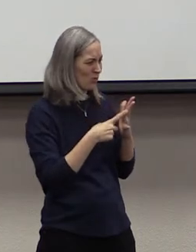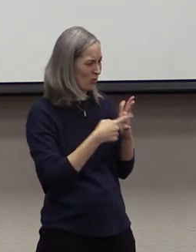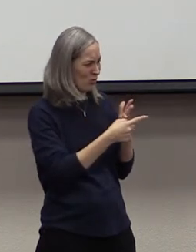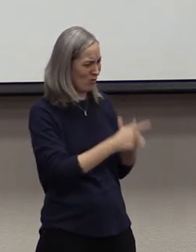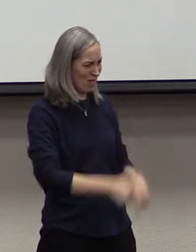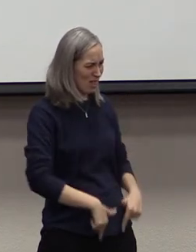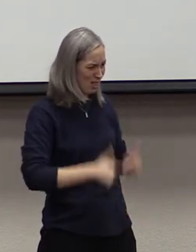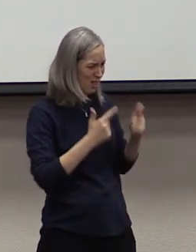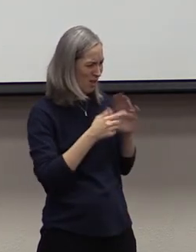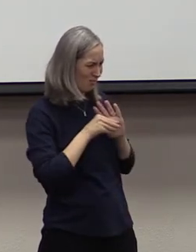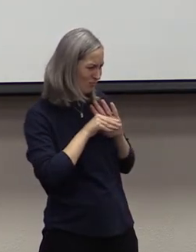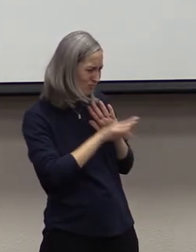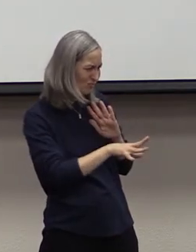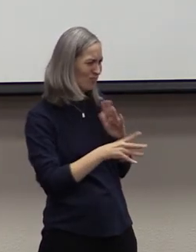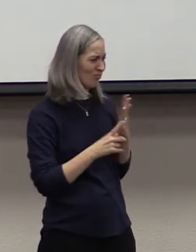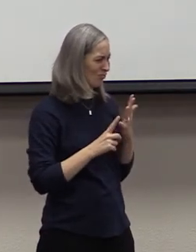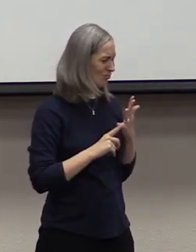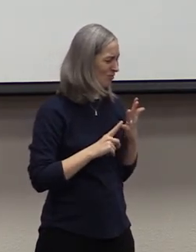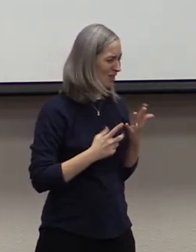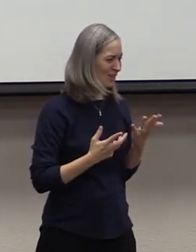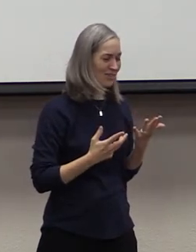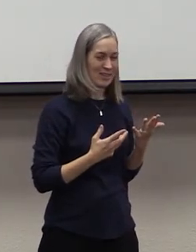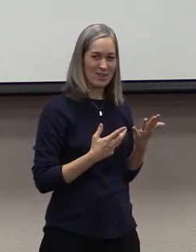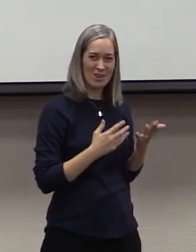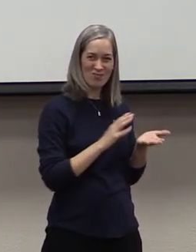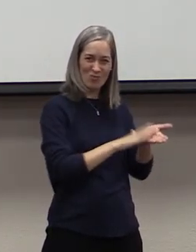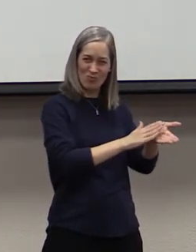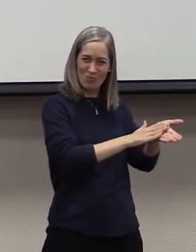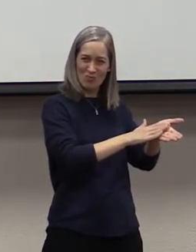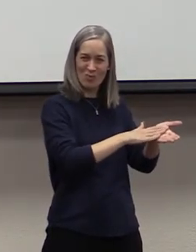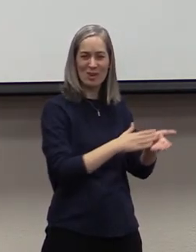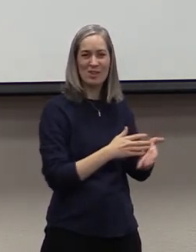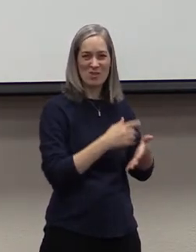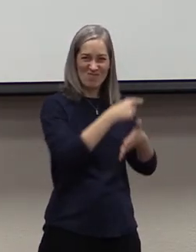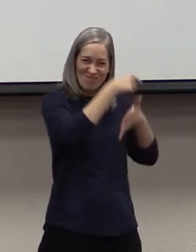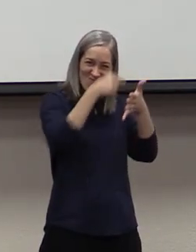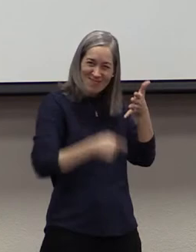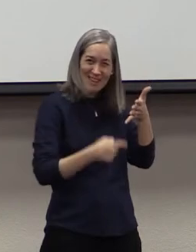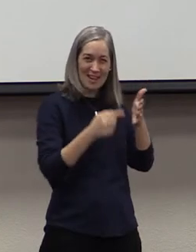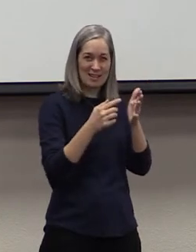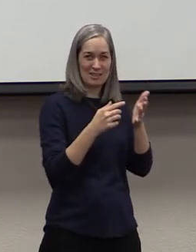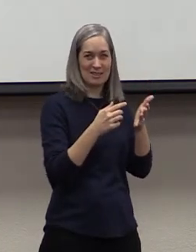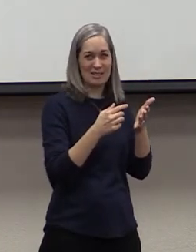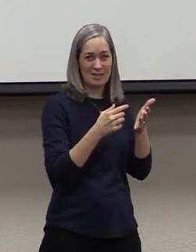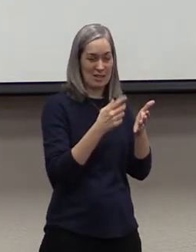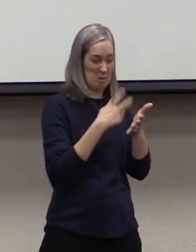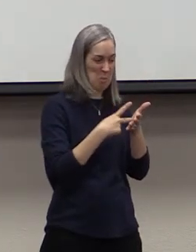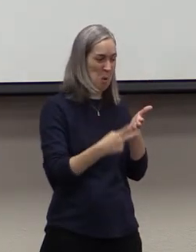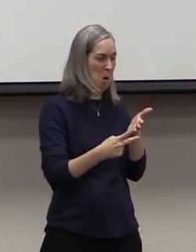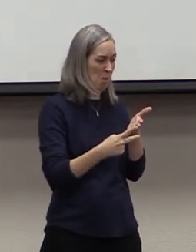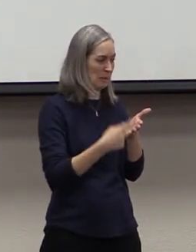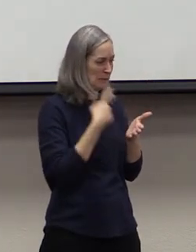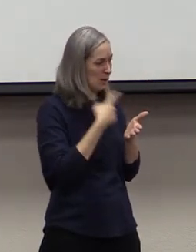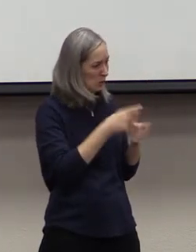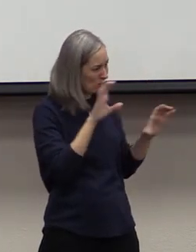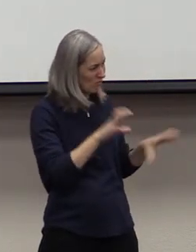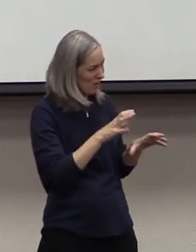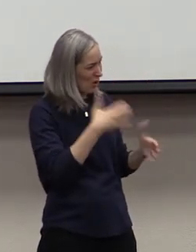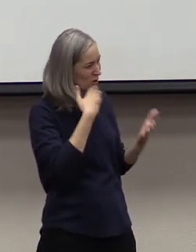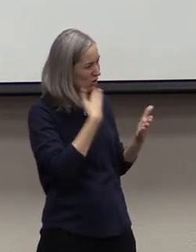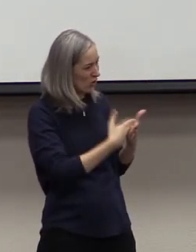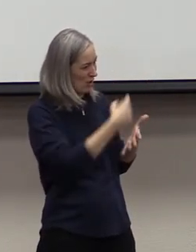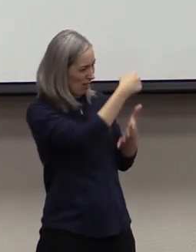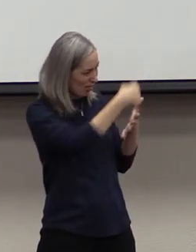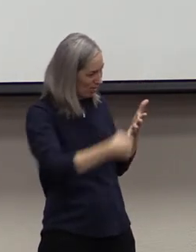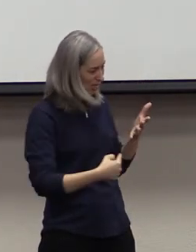they've lived it out in their lives. And that stuff, that stuff that he has talked about throughout this letter, that gives